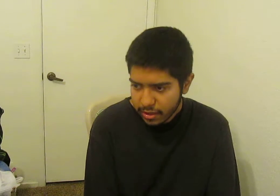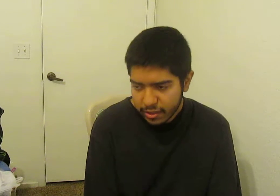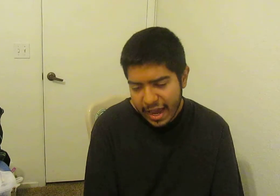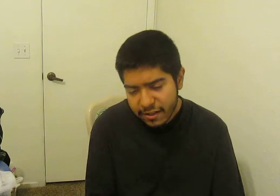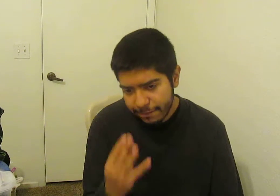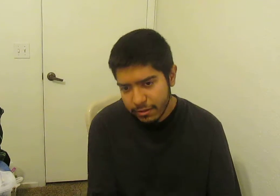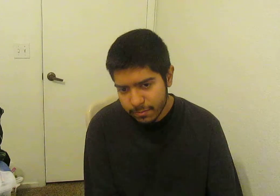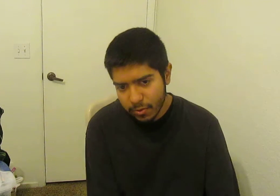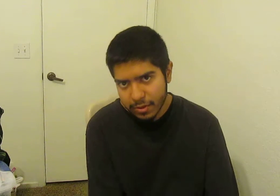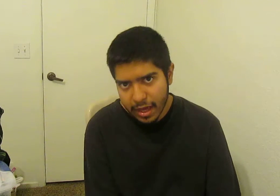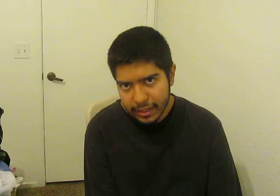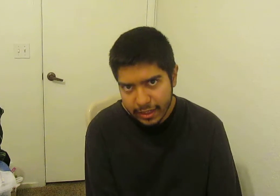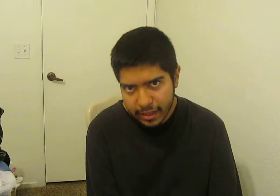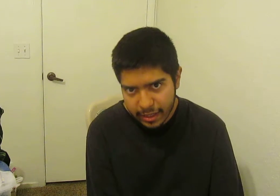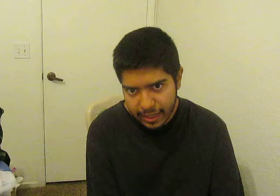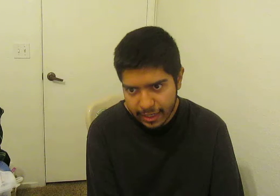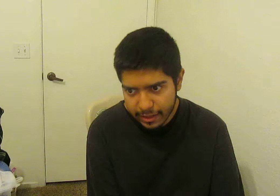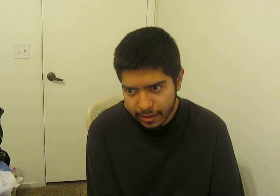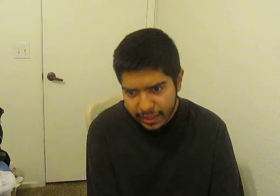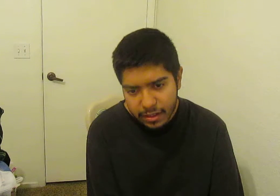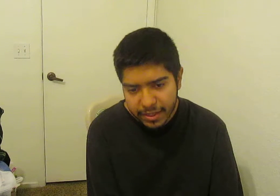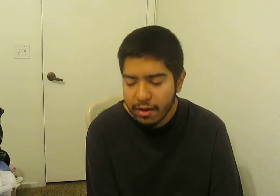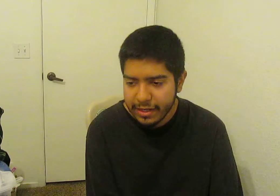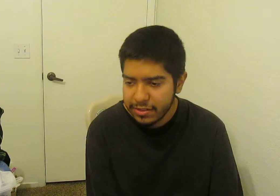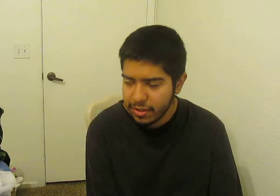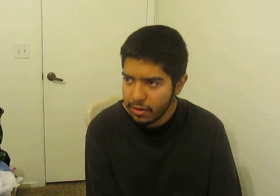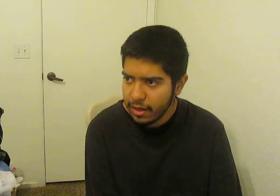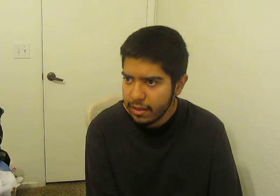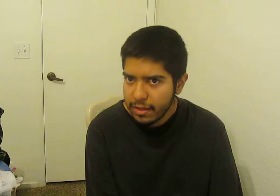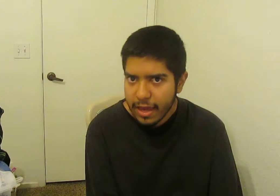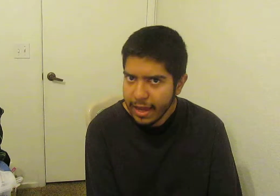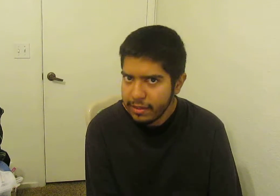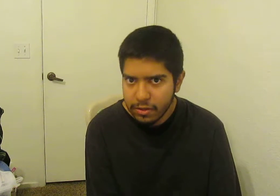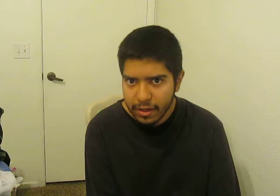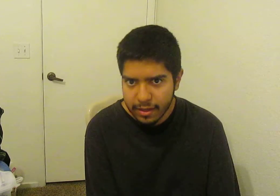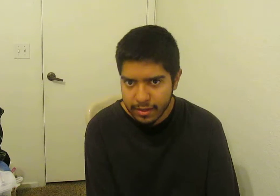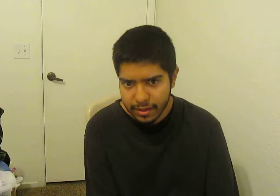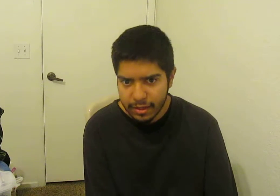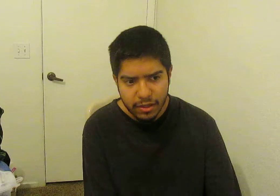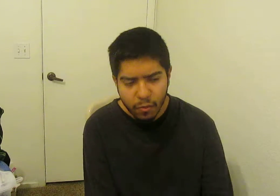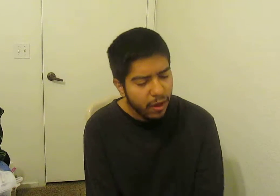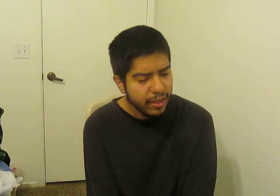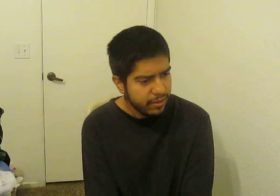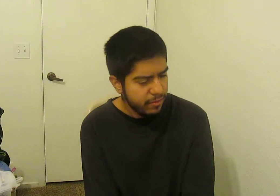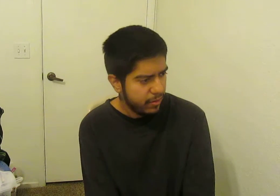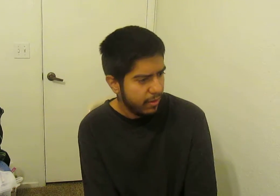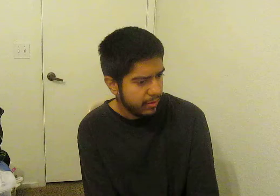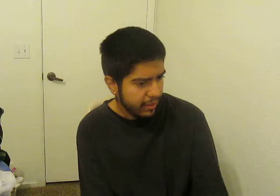You had the feels mode with Akira and Hinami hugging each other. And you know what? I